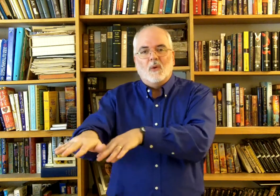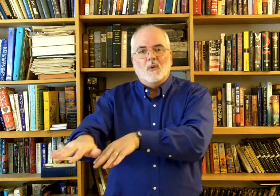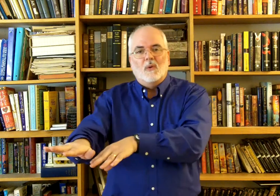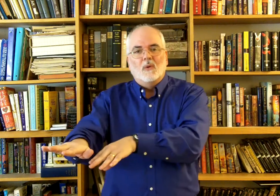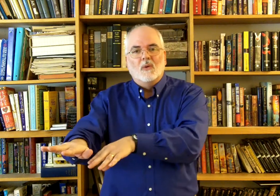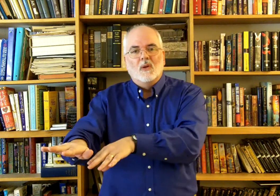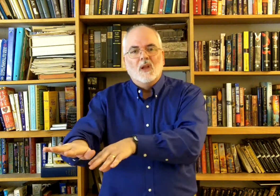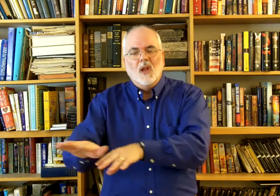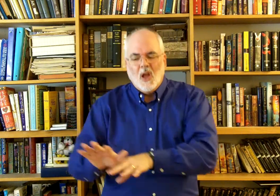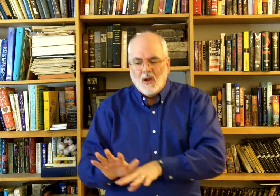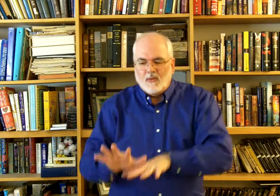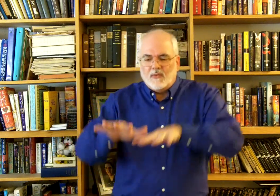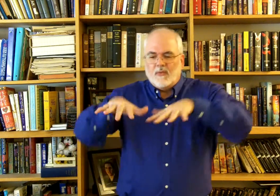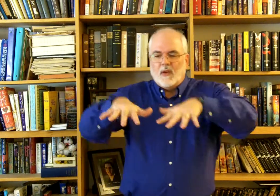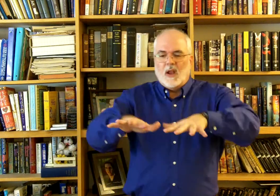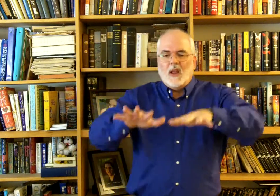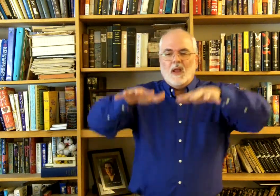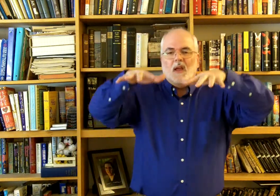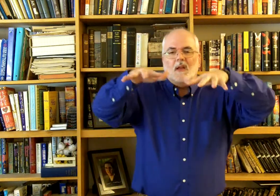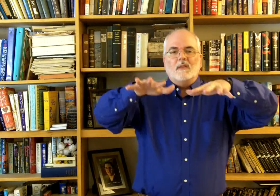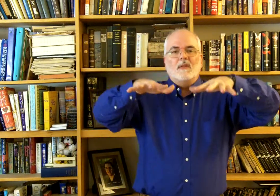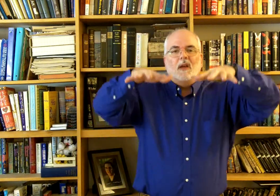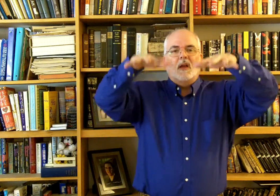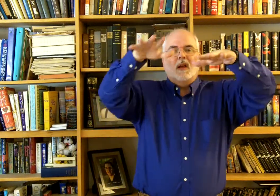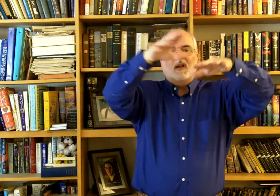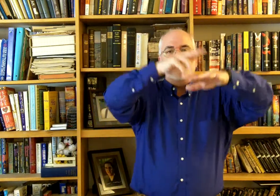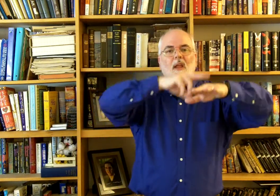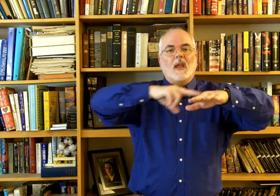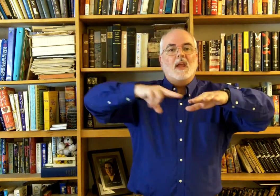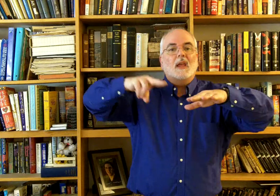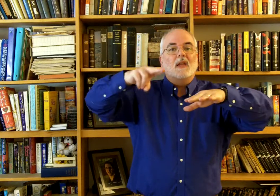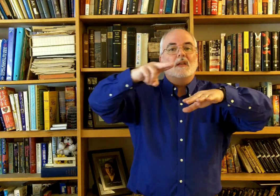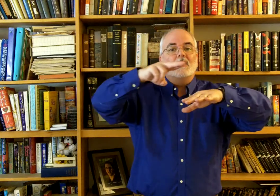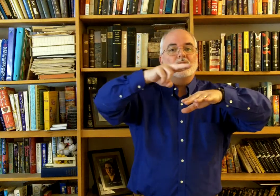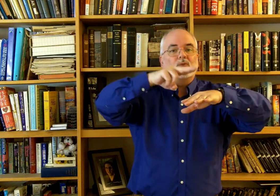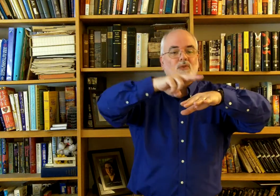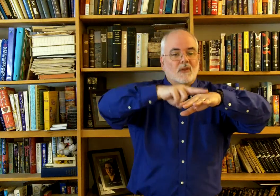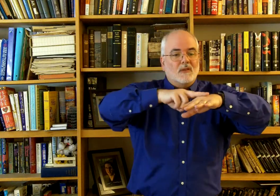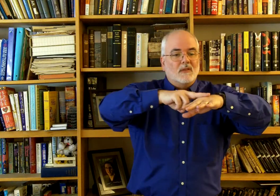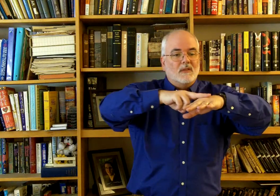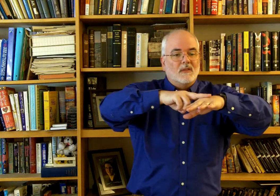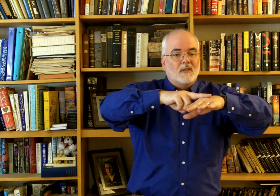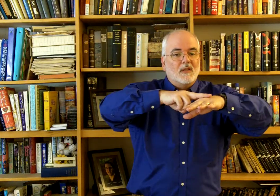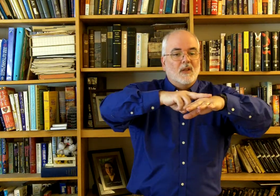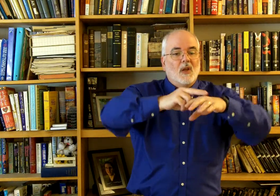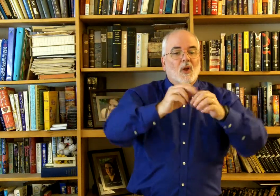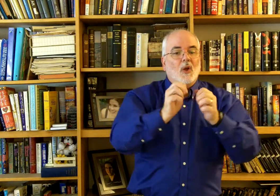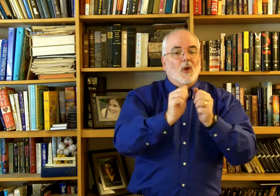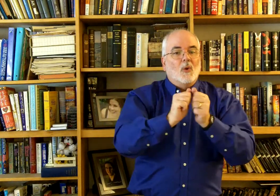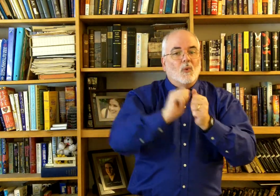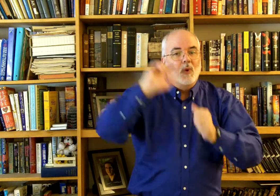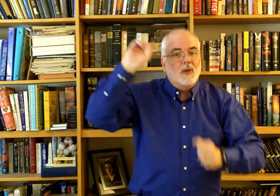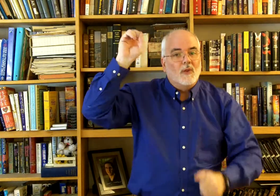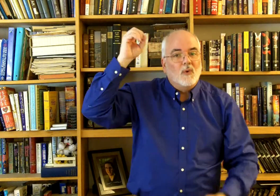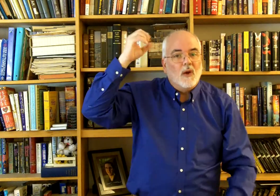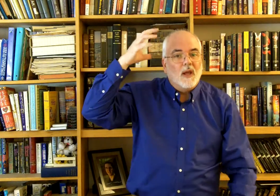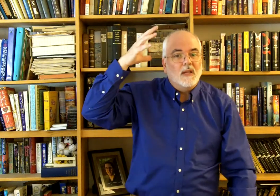Flood Flood The nation With grace